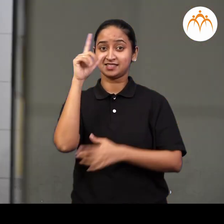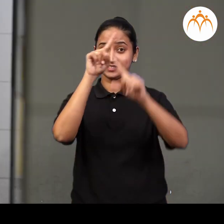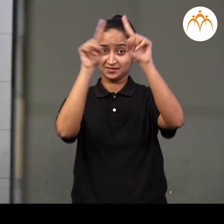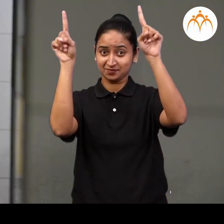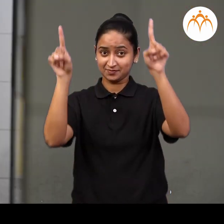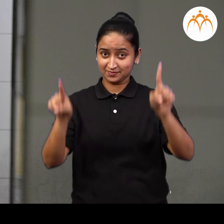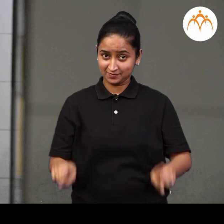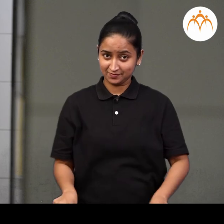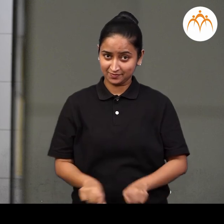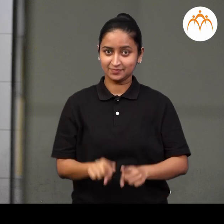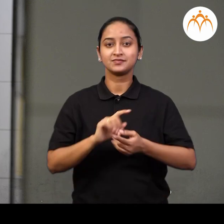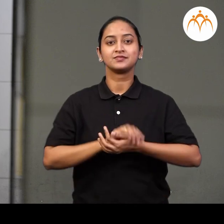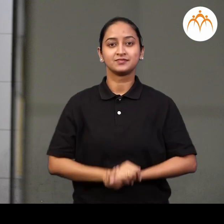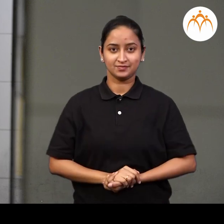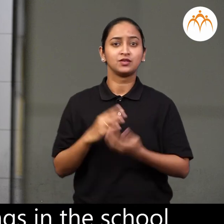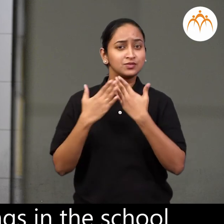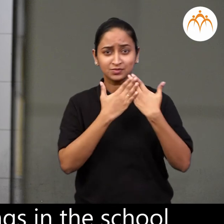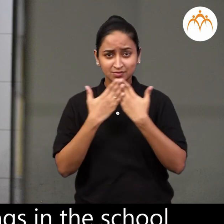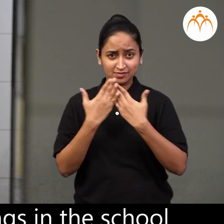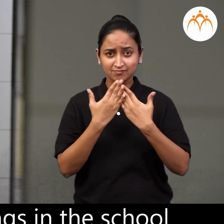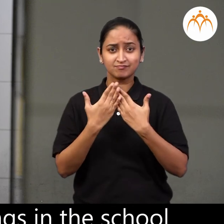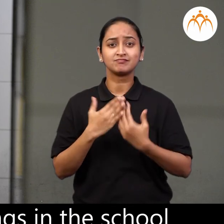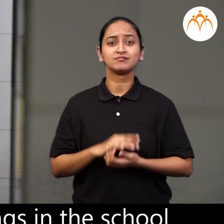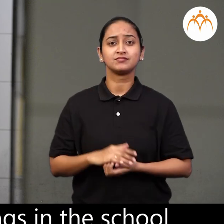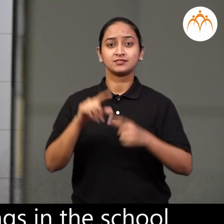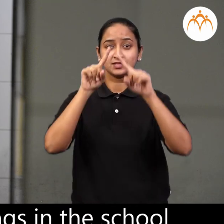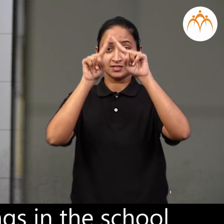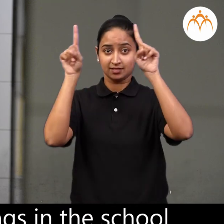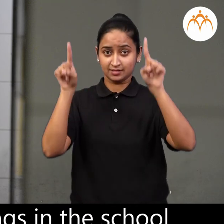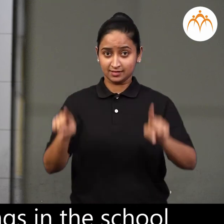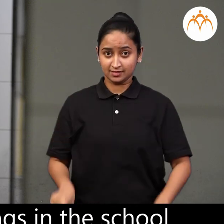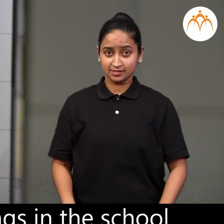Mirror. Which other things in this school are of this shape?